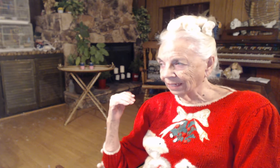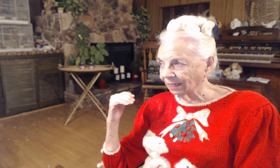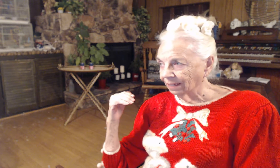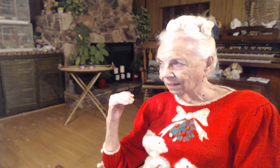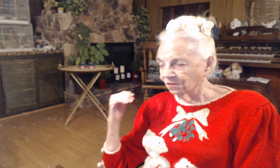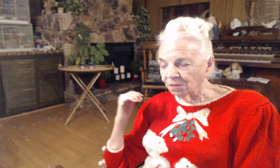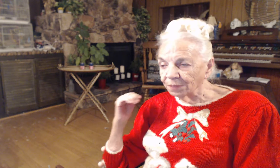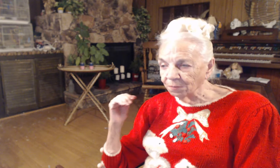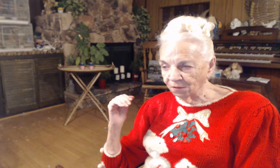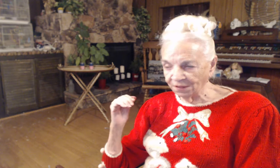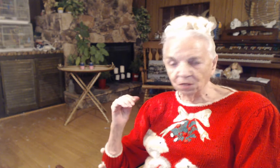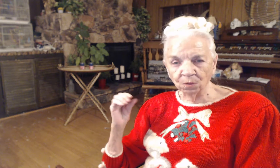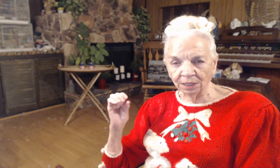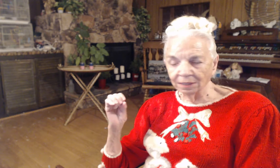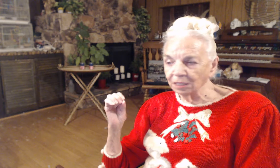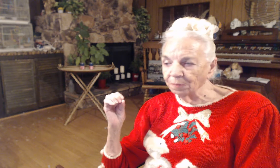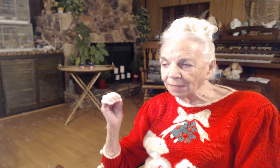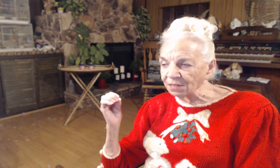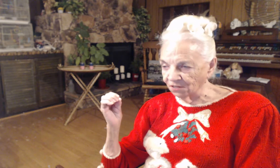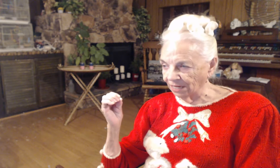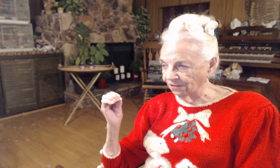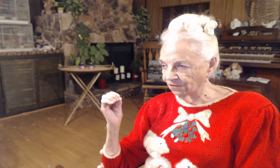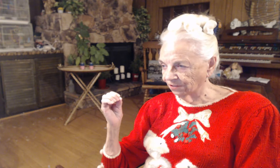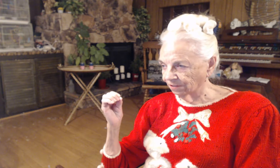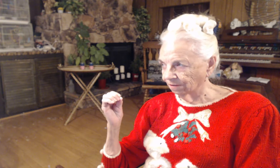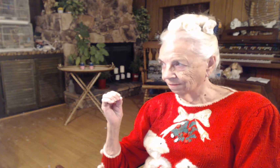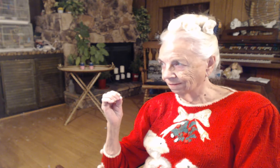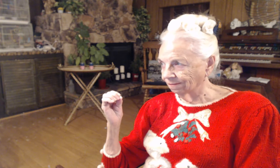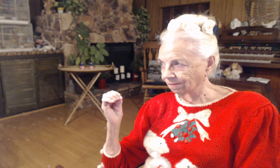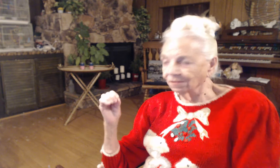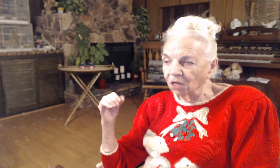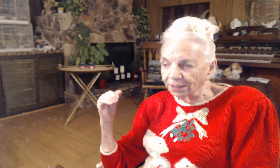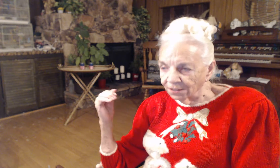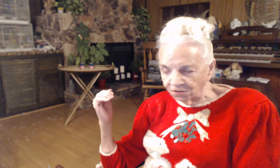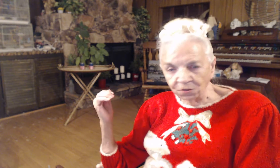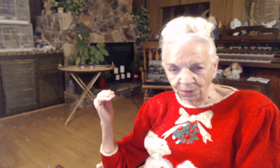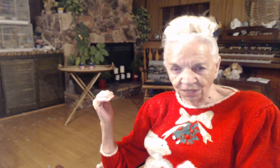Some people think when a little baby dies, God gets a new angel.